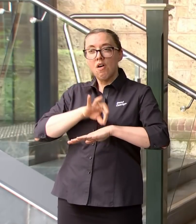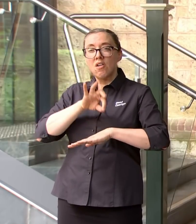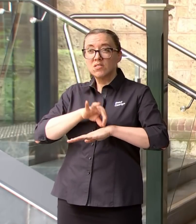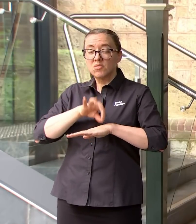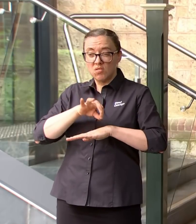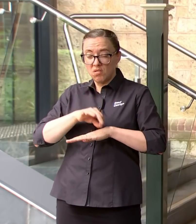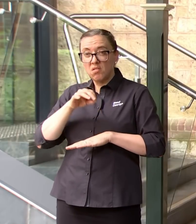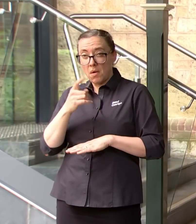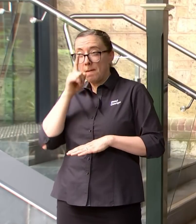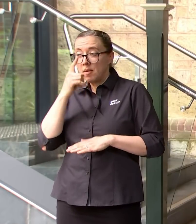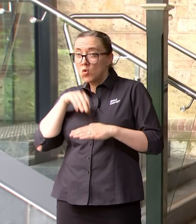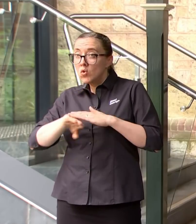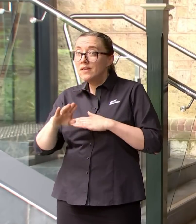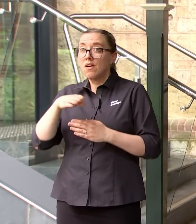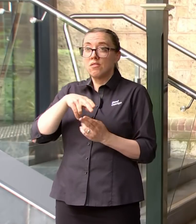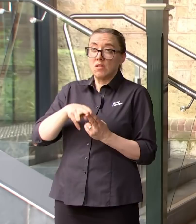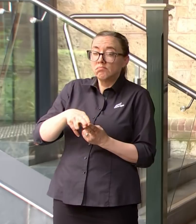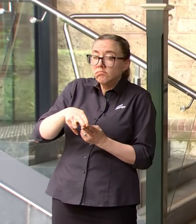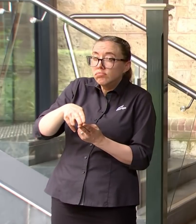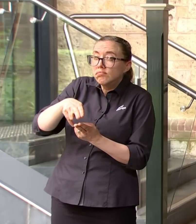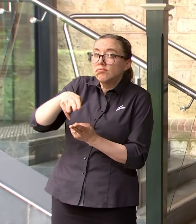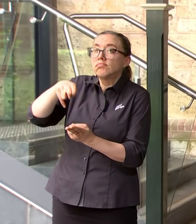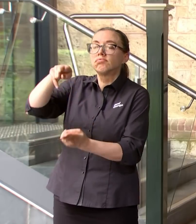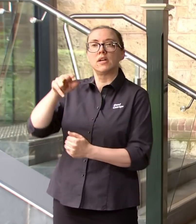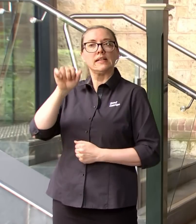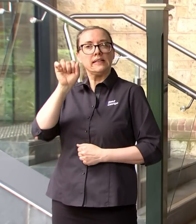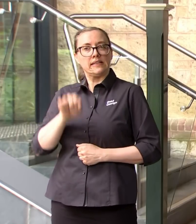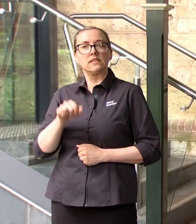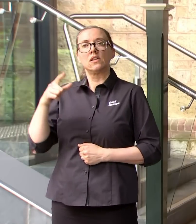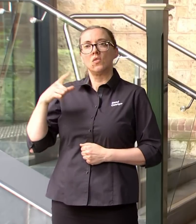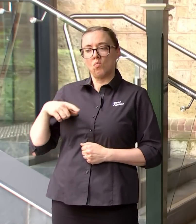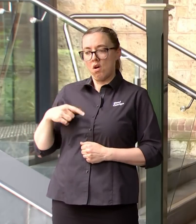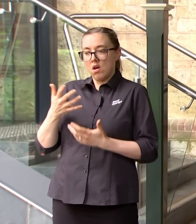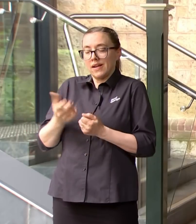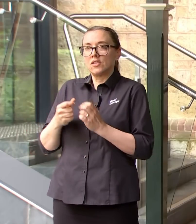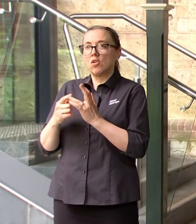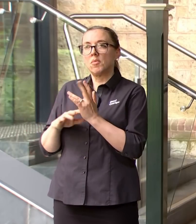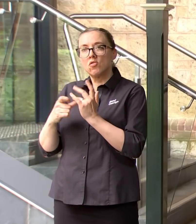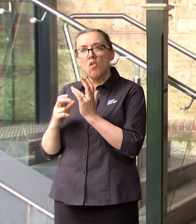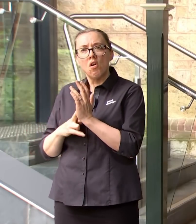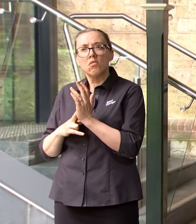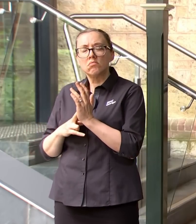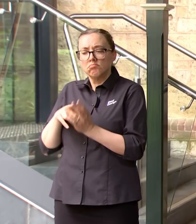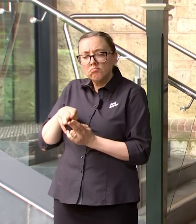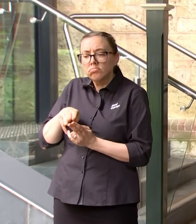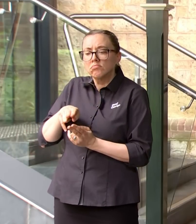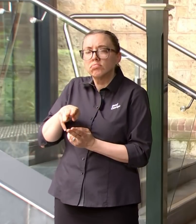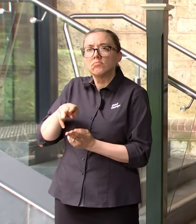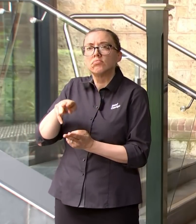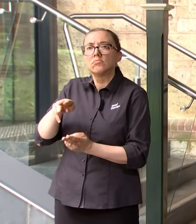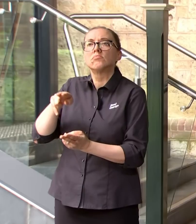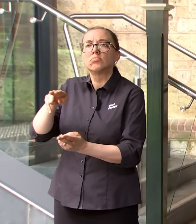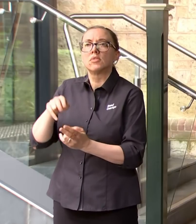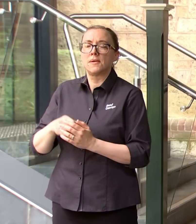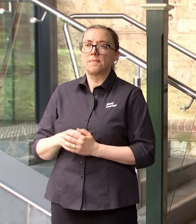of people that are being admitted to hospital because they do have Omicron versus those that just happen to have